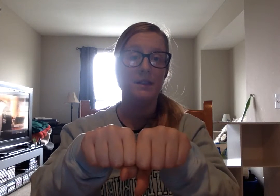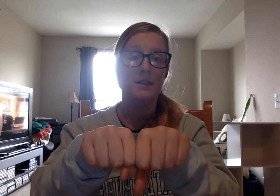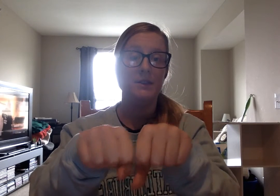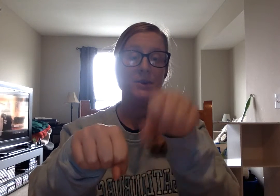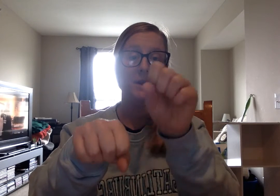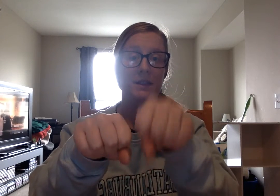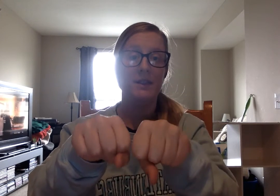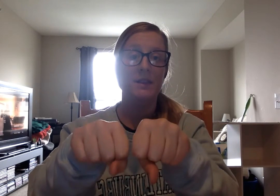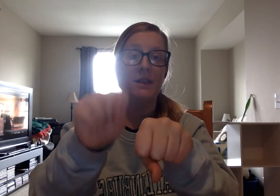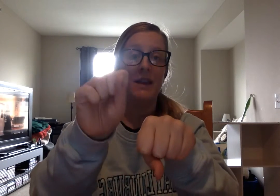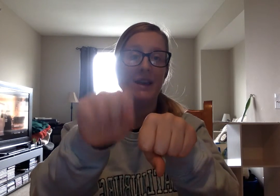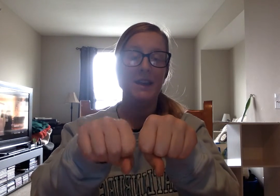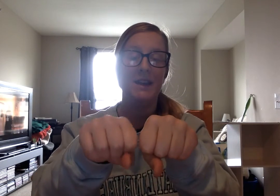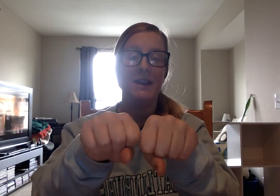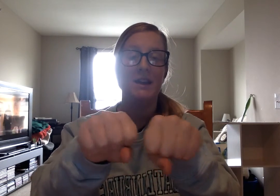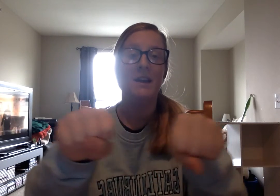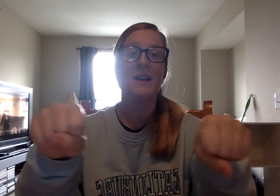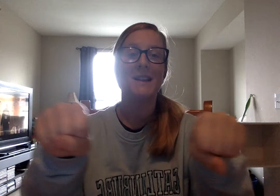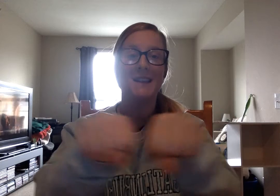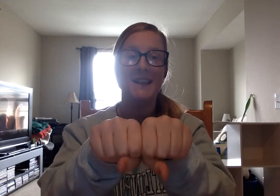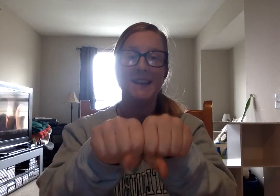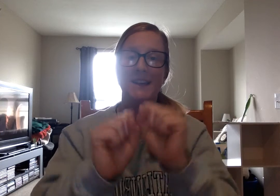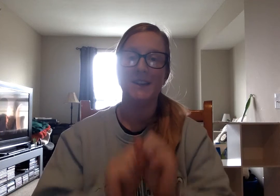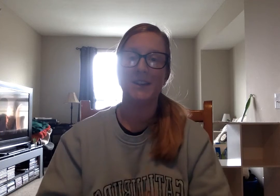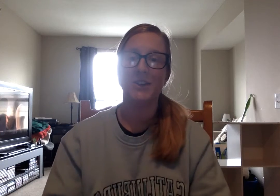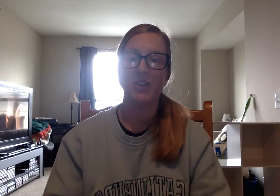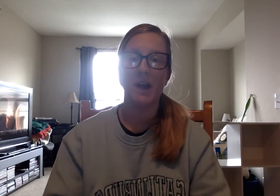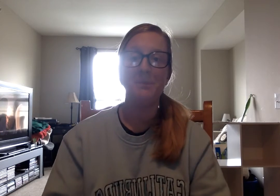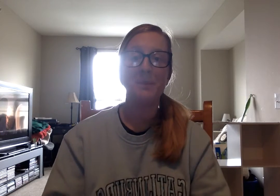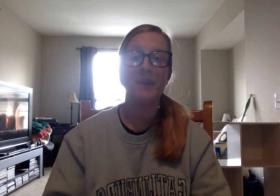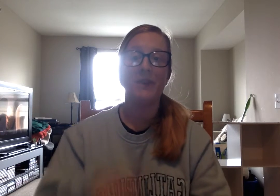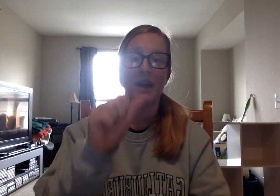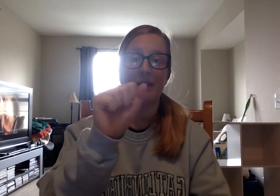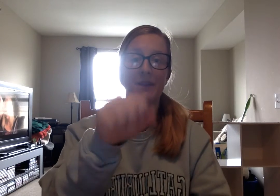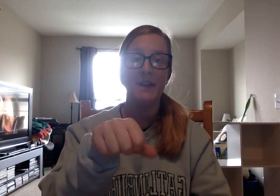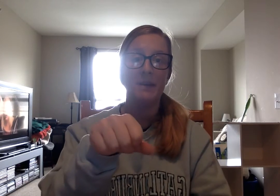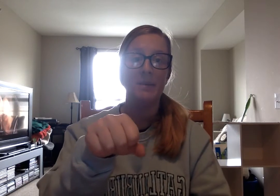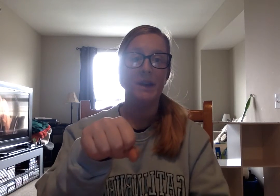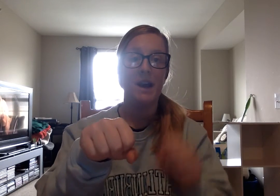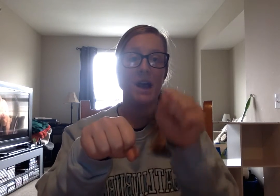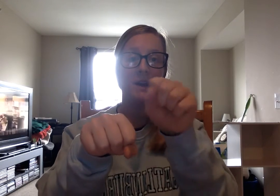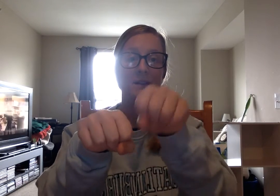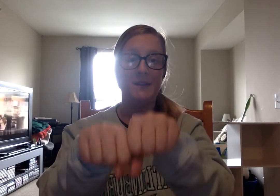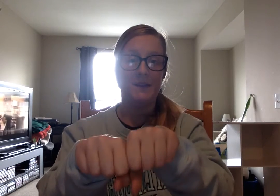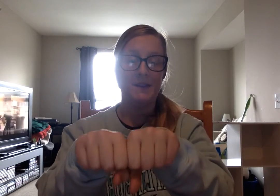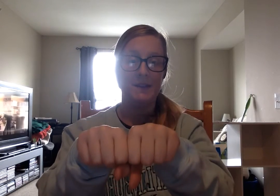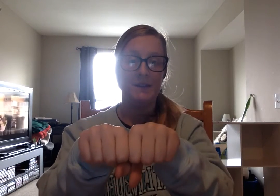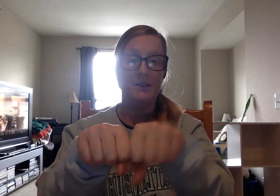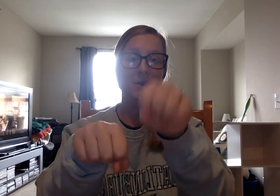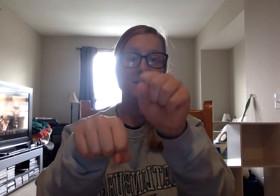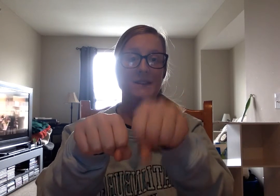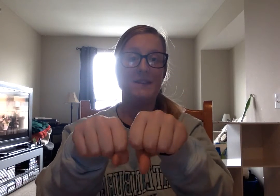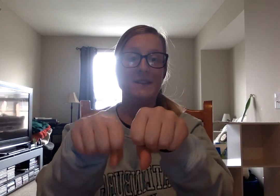to it. L, id, lid. Good job. If I have ip and I add s to it. S.